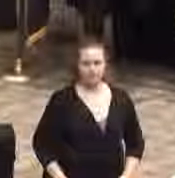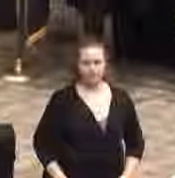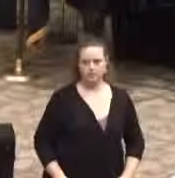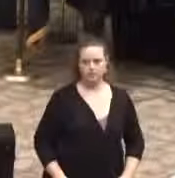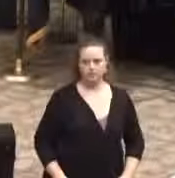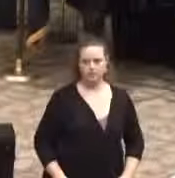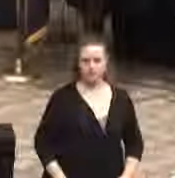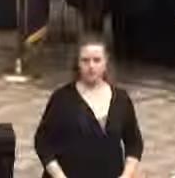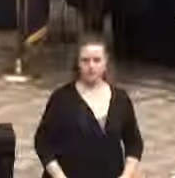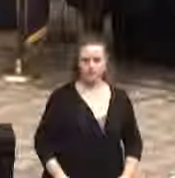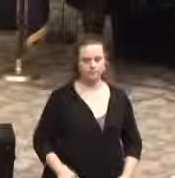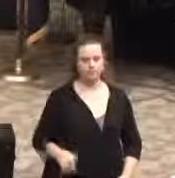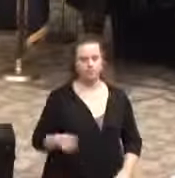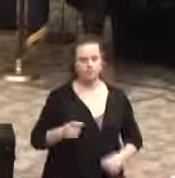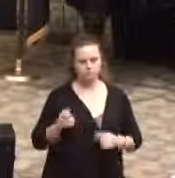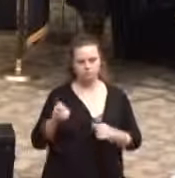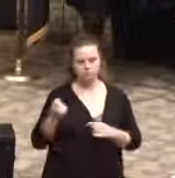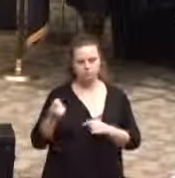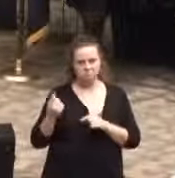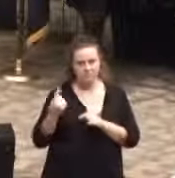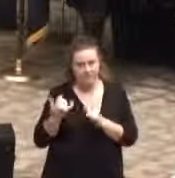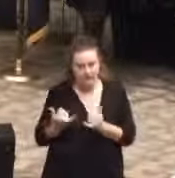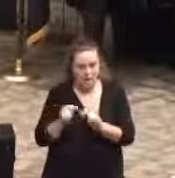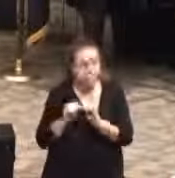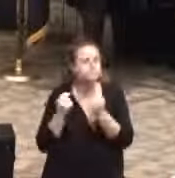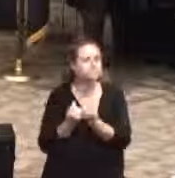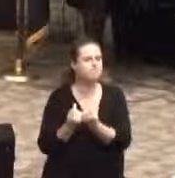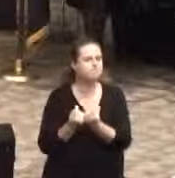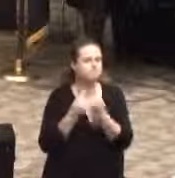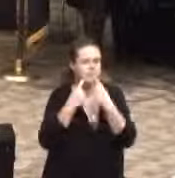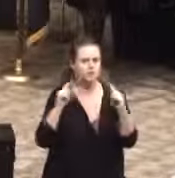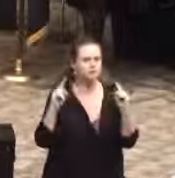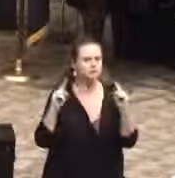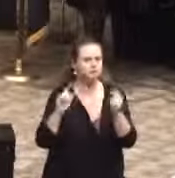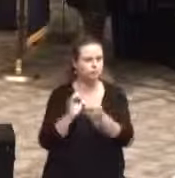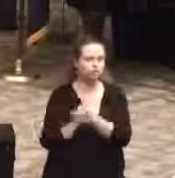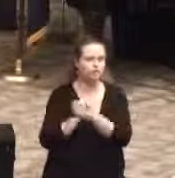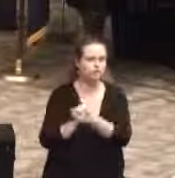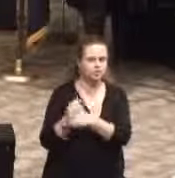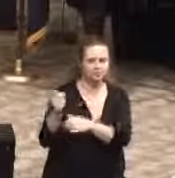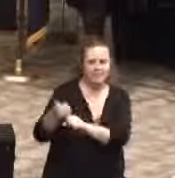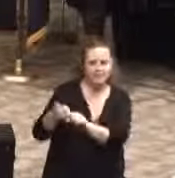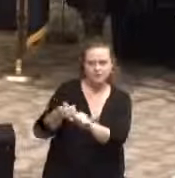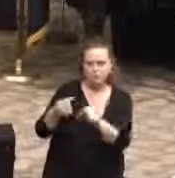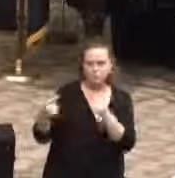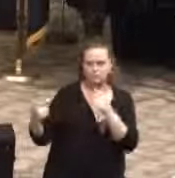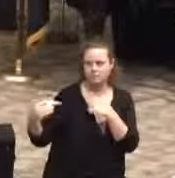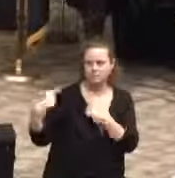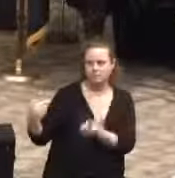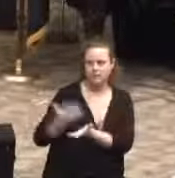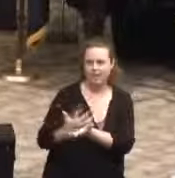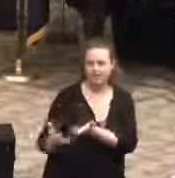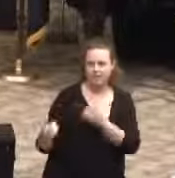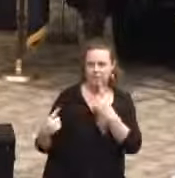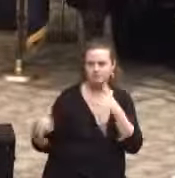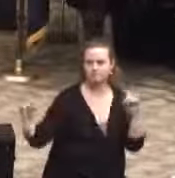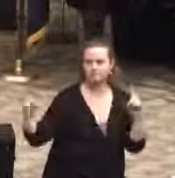But they've all come together as a team. We heard about teamwork. And congratulations to each of you for succeeding in that five weeks.